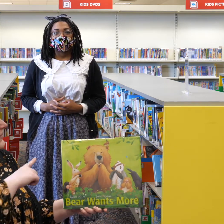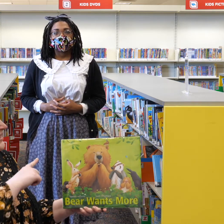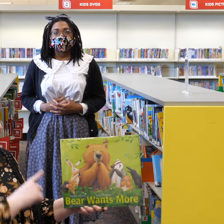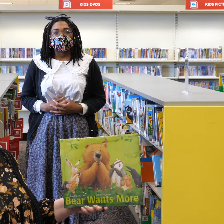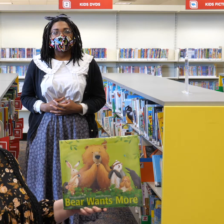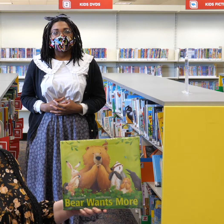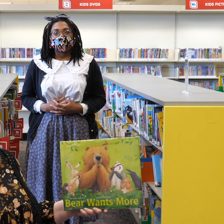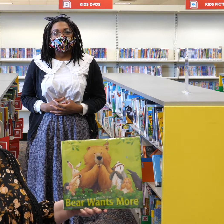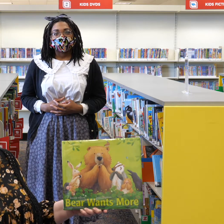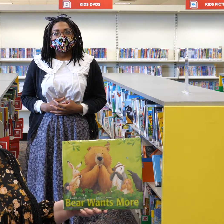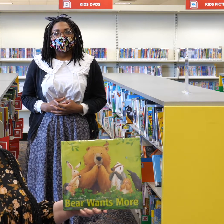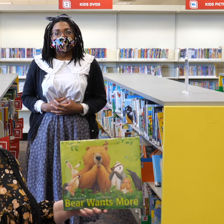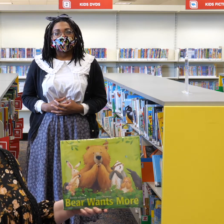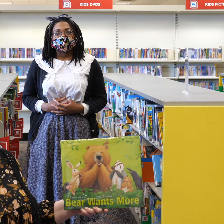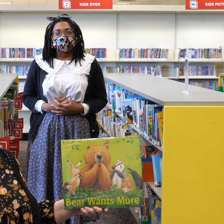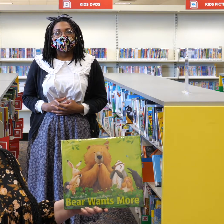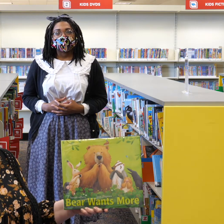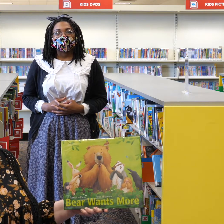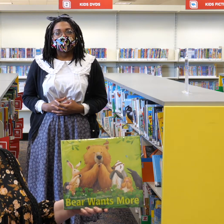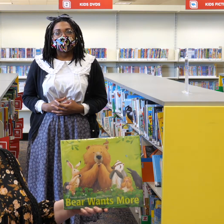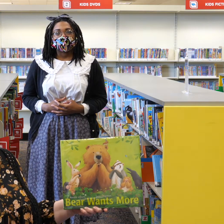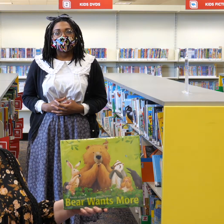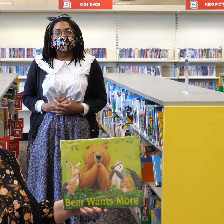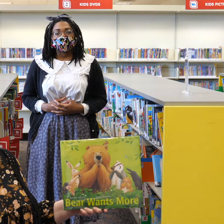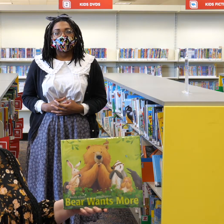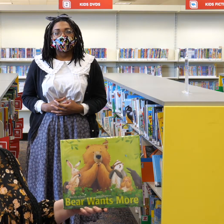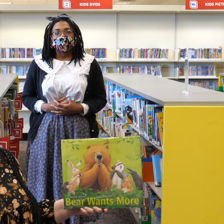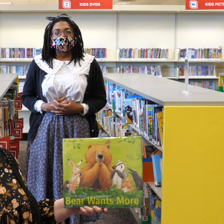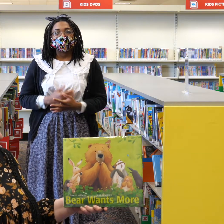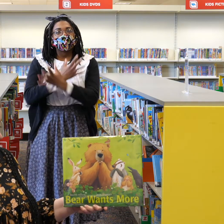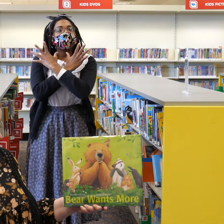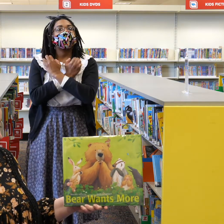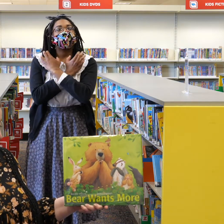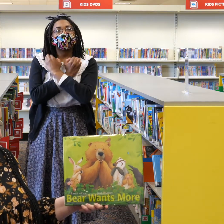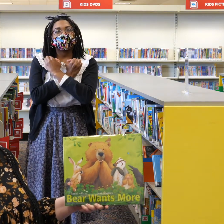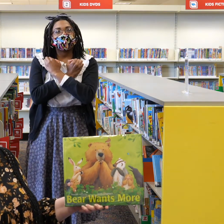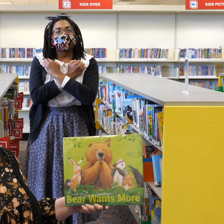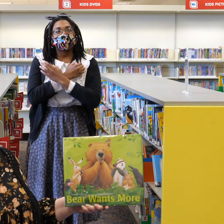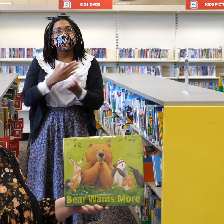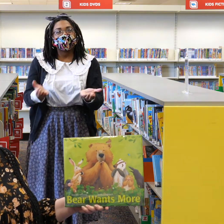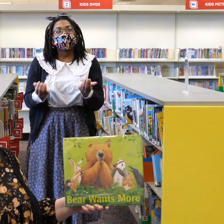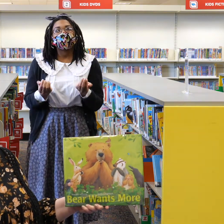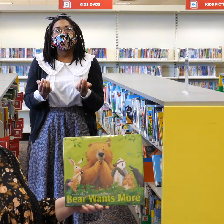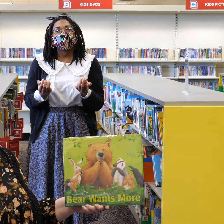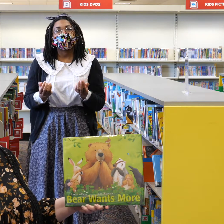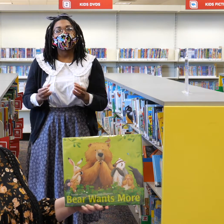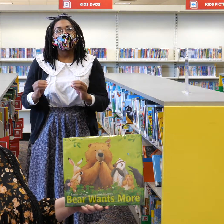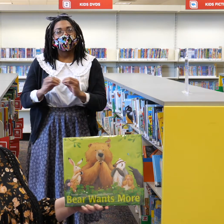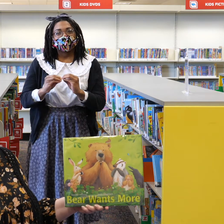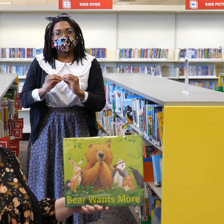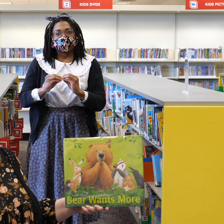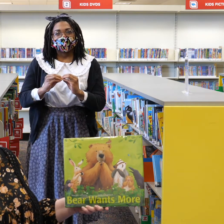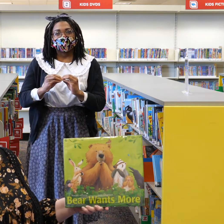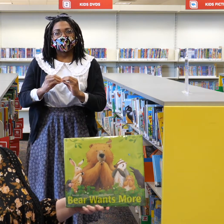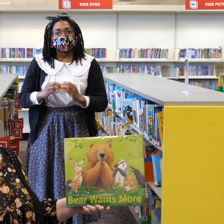Miss Amber is going to be doing the signs to the words that we learned. Bear, wants, more, and the word eat.